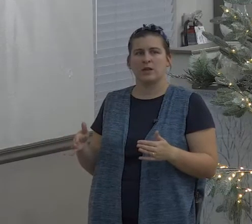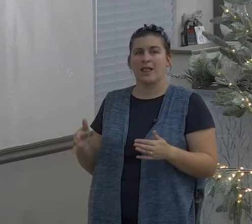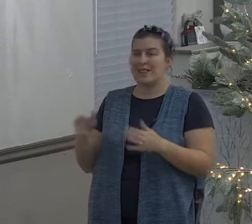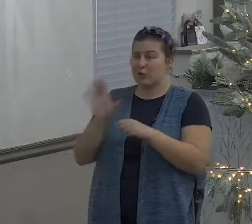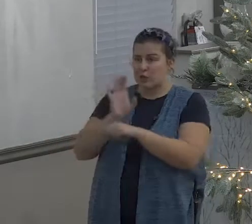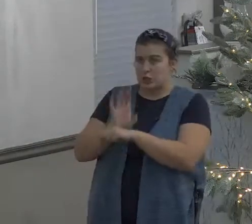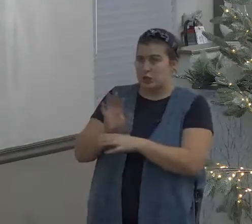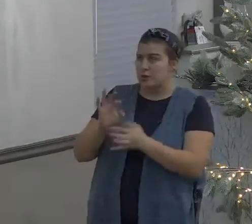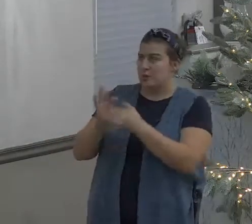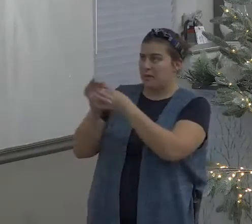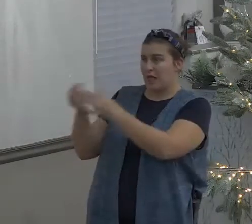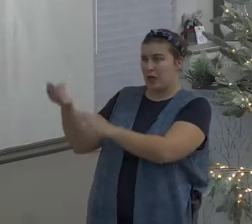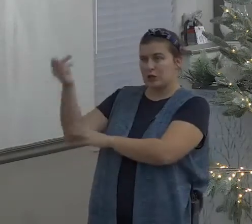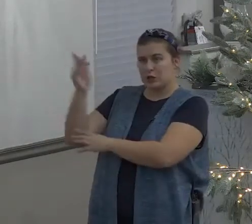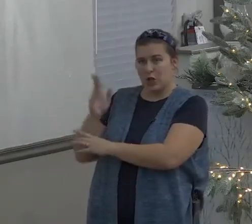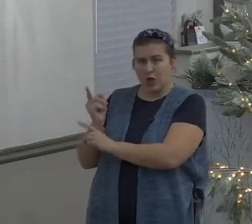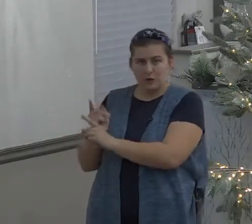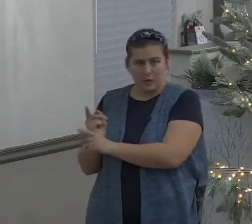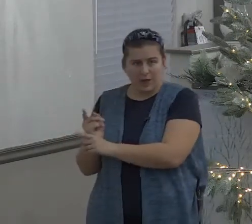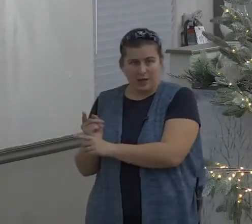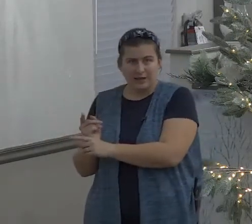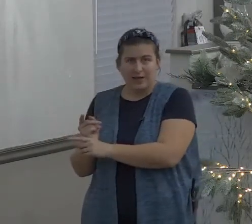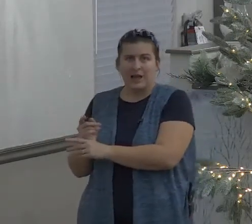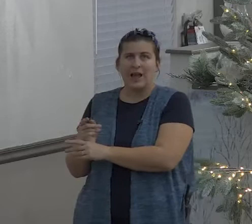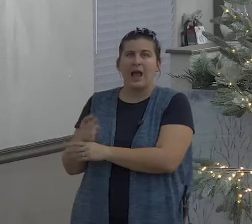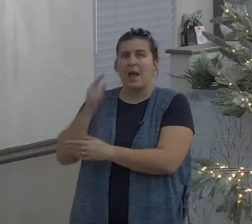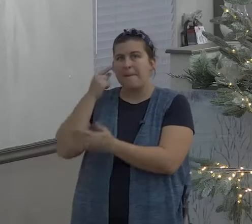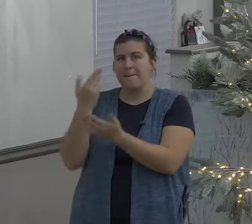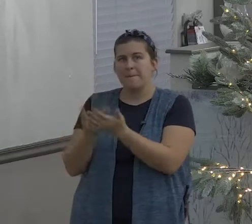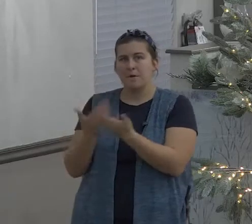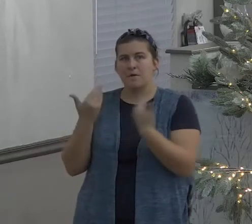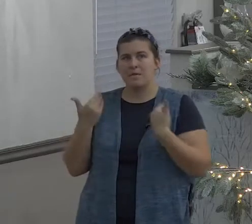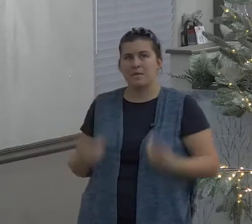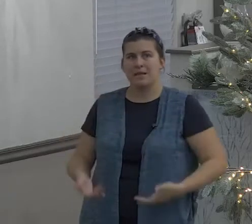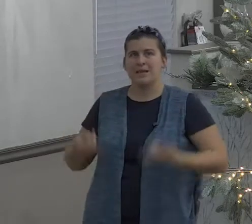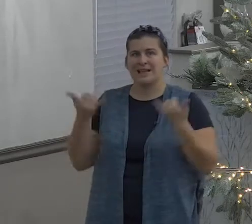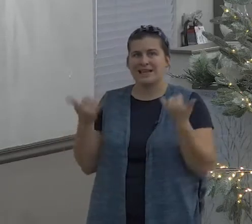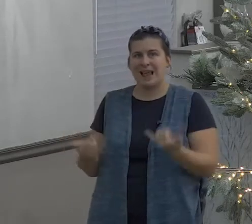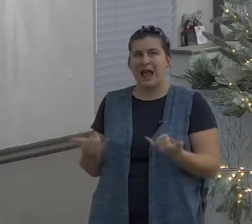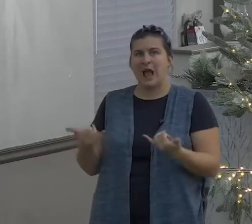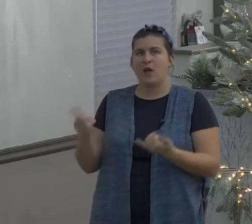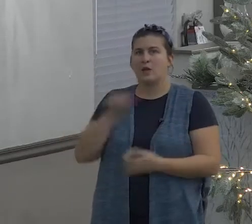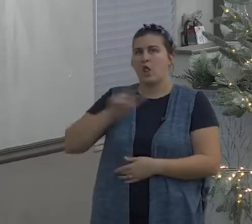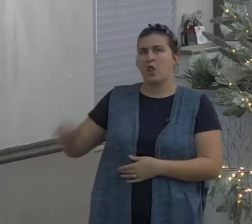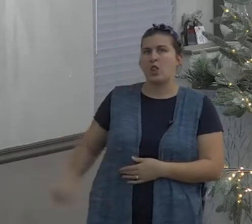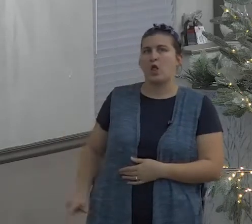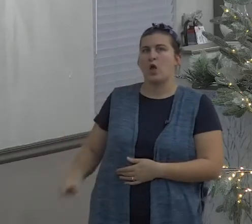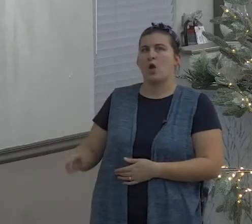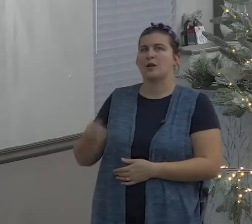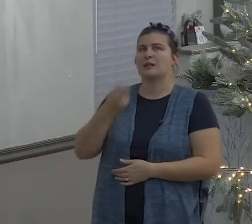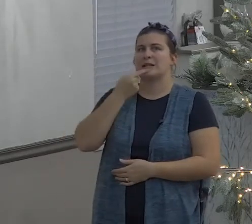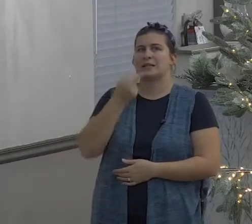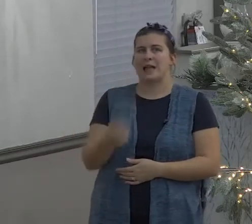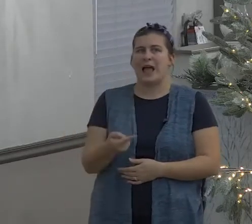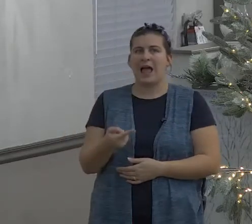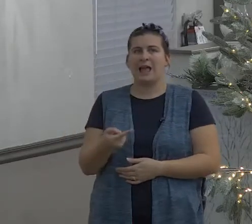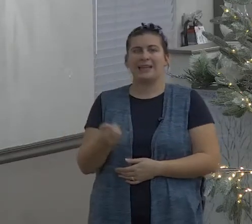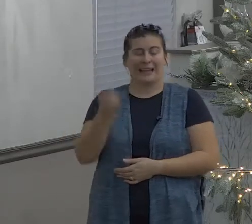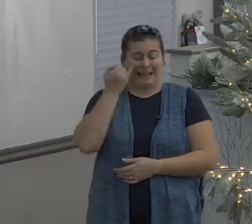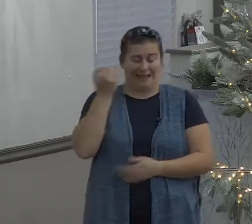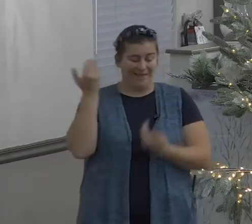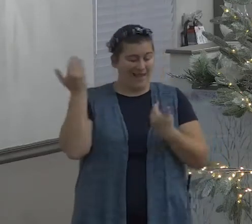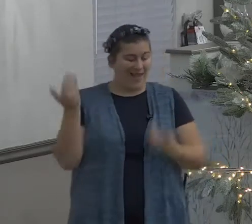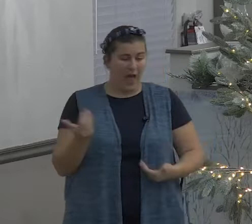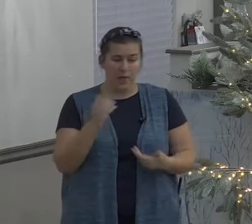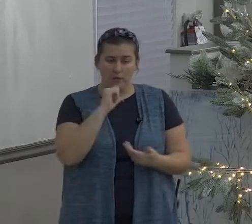church that there may be meat in mine house the store house and mine house are the same house and this house is